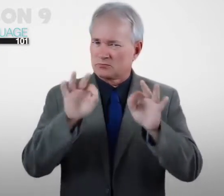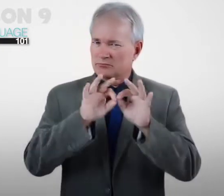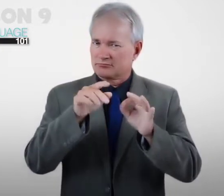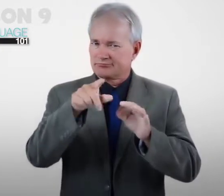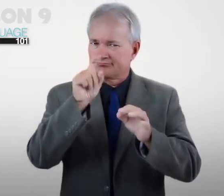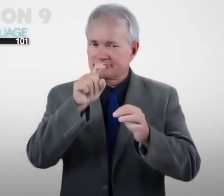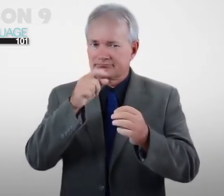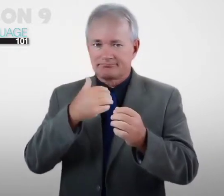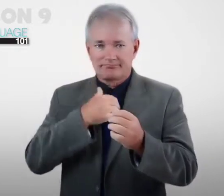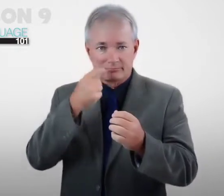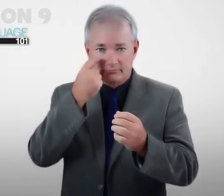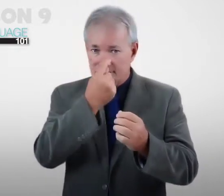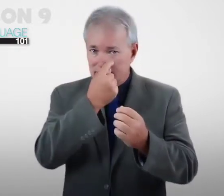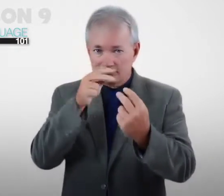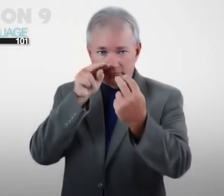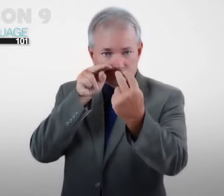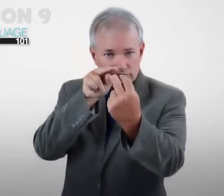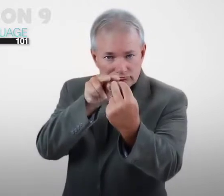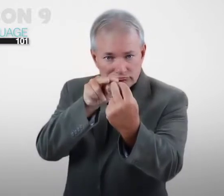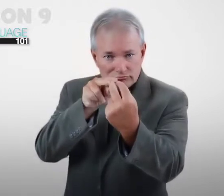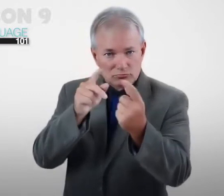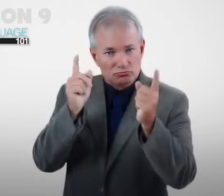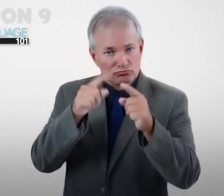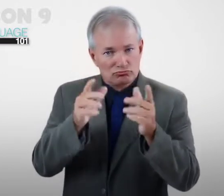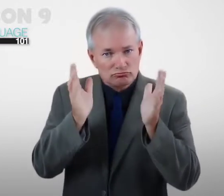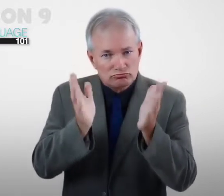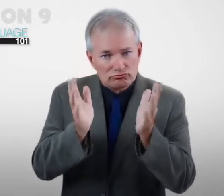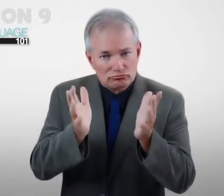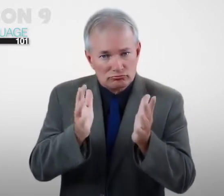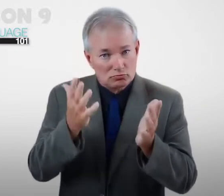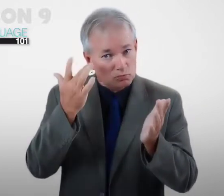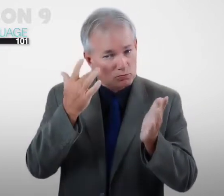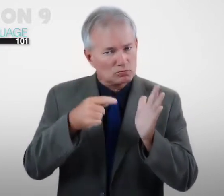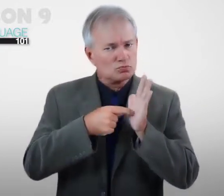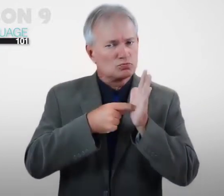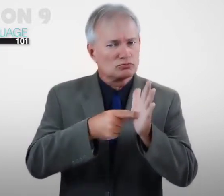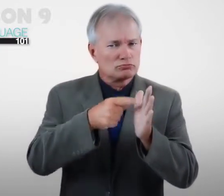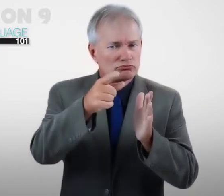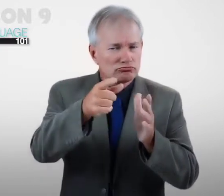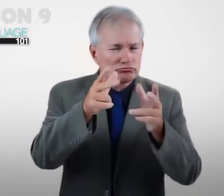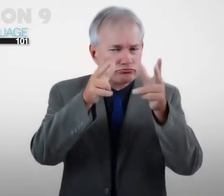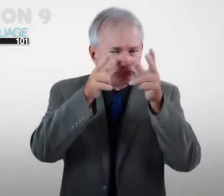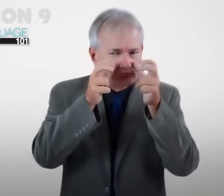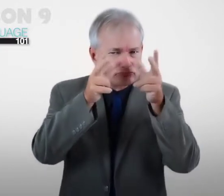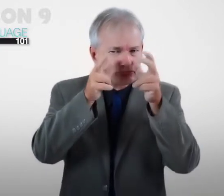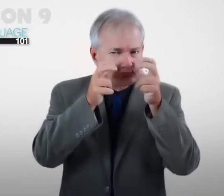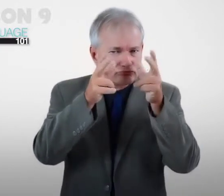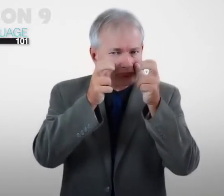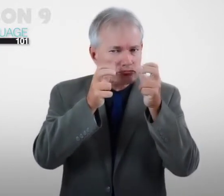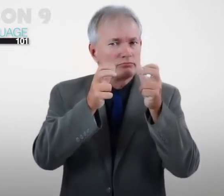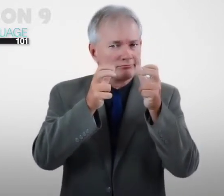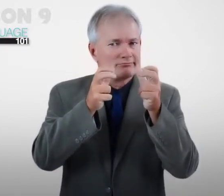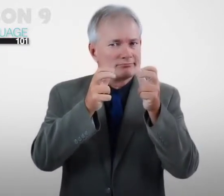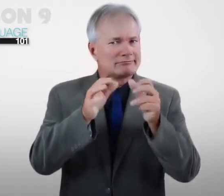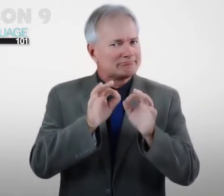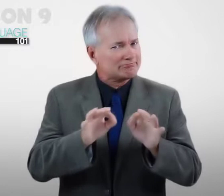so it's important that you always maintain that eye contact when you're engaging in conversation it shows that you're listening